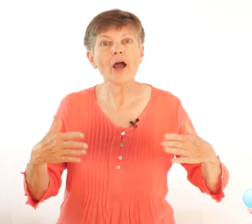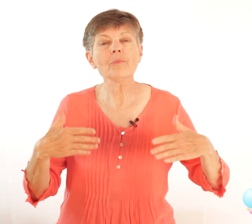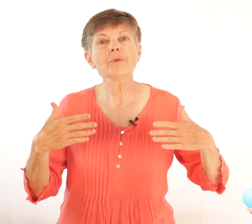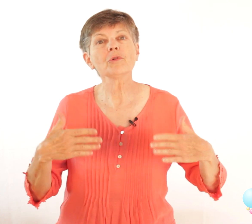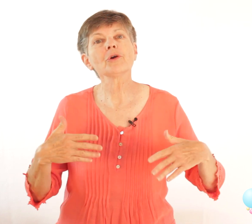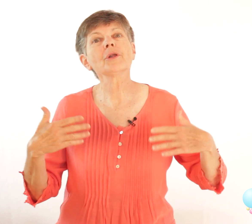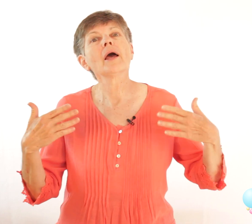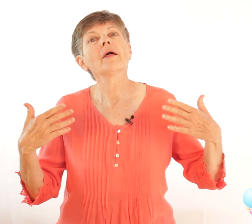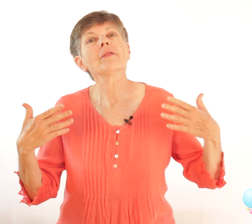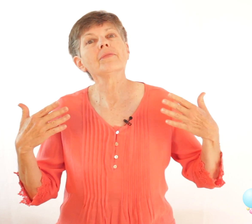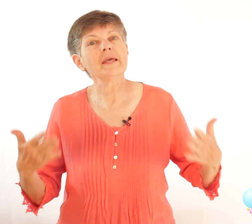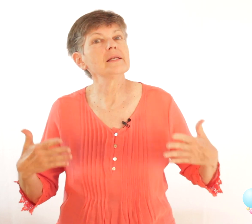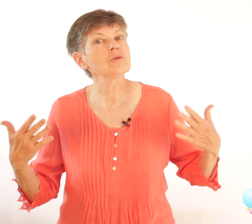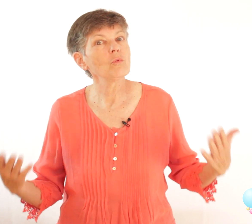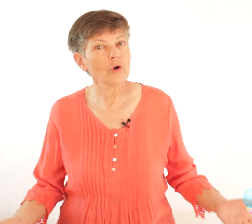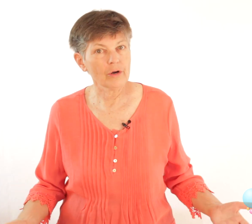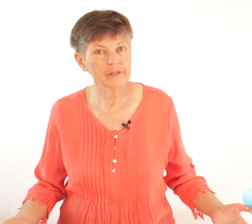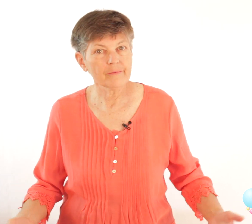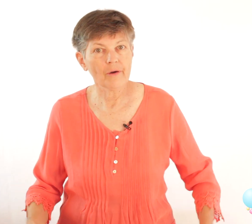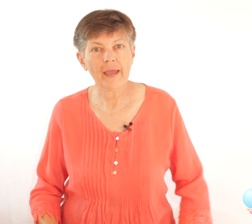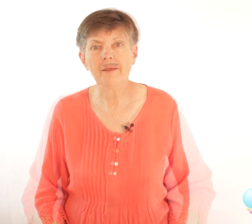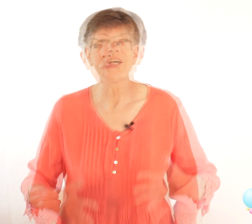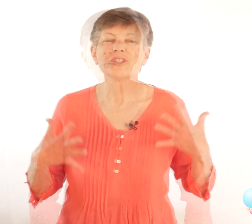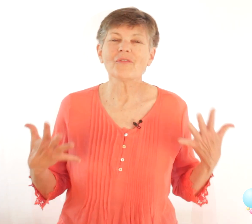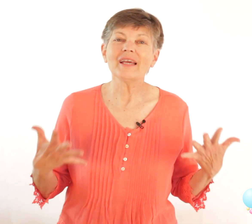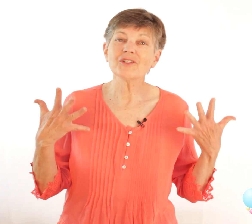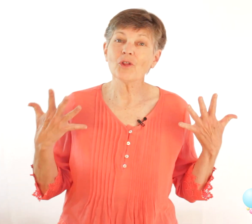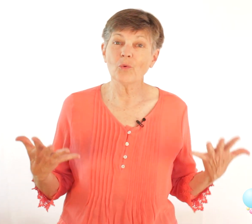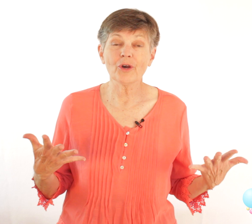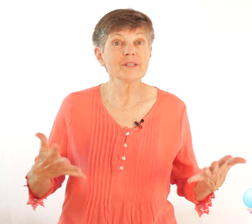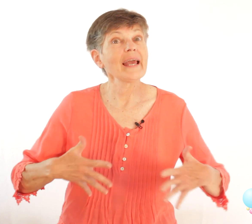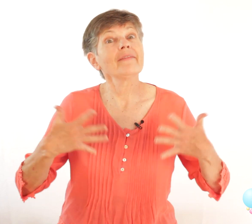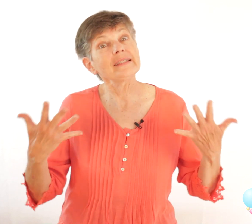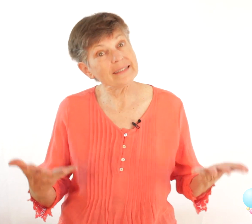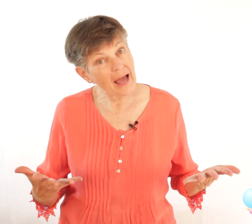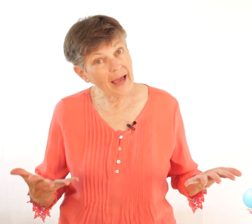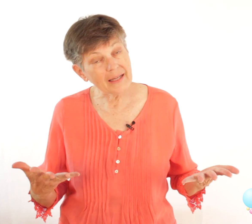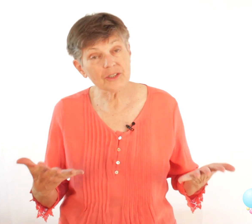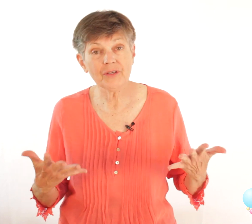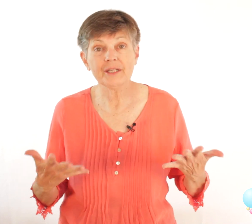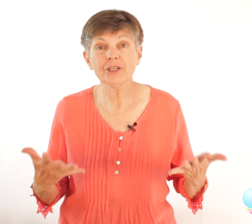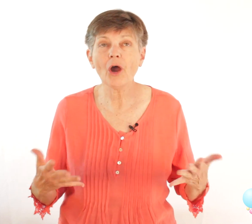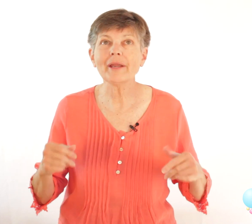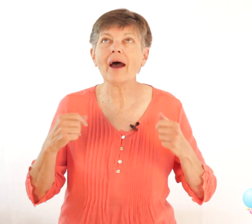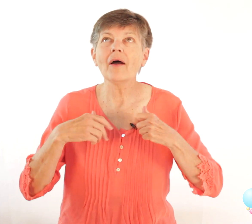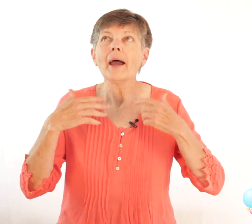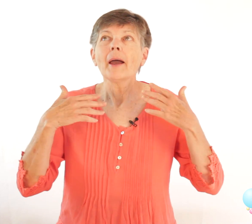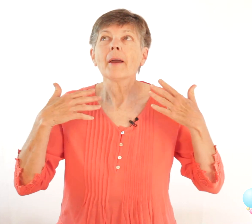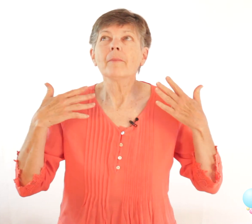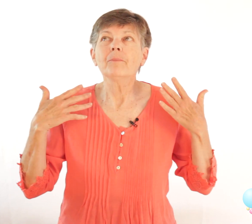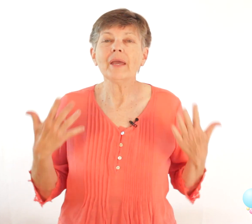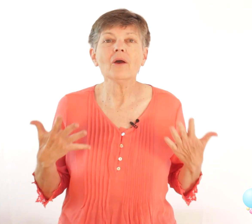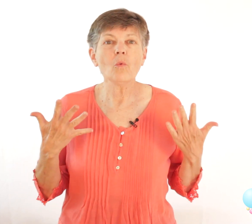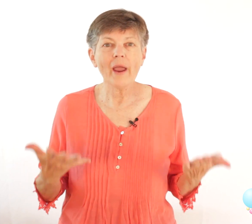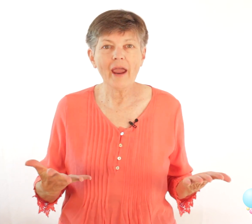help them learn these words okay so these are the words and the signs you need to know now be aware